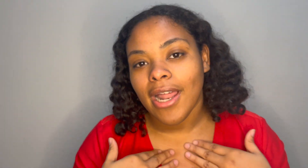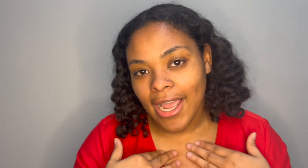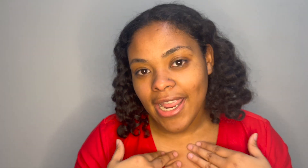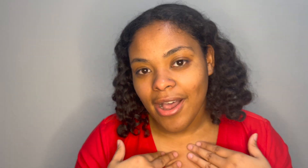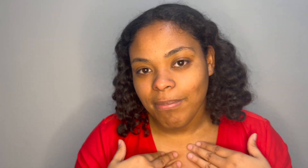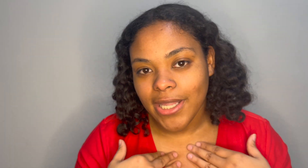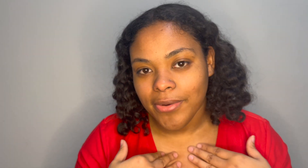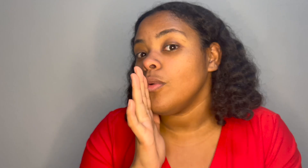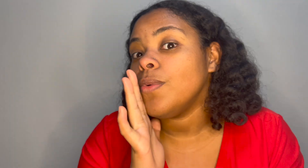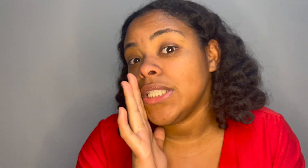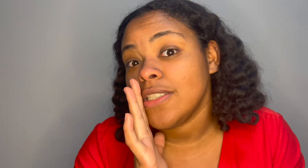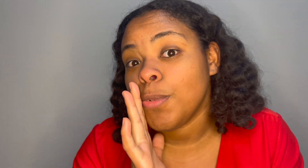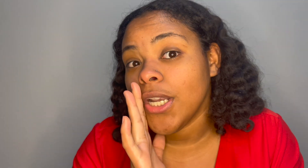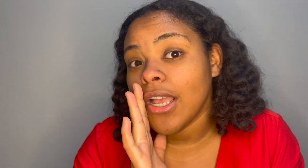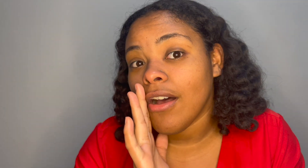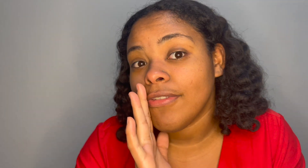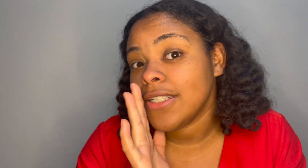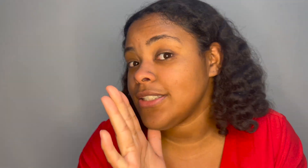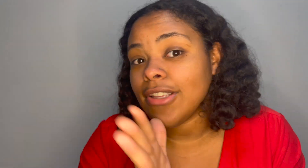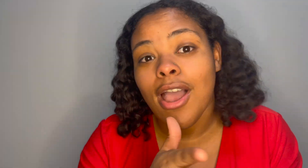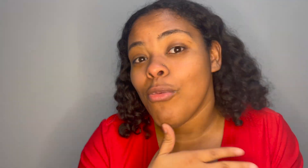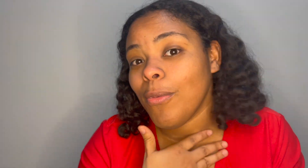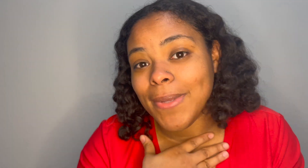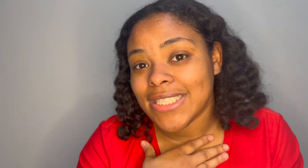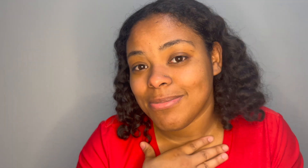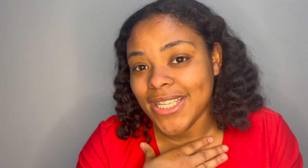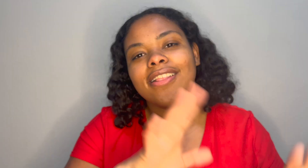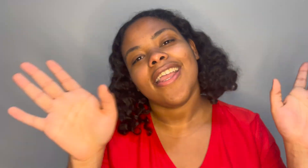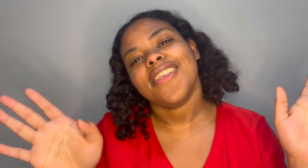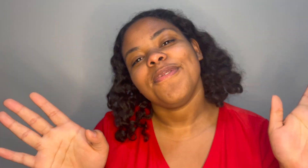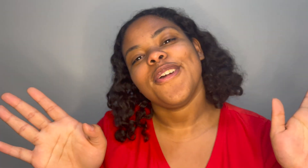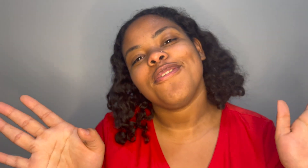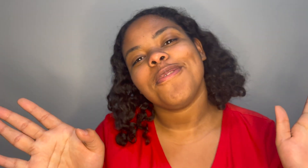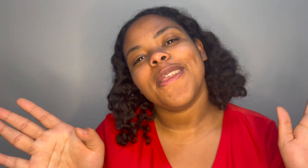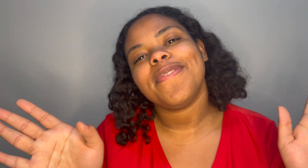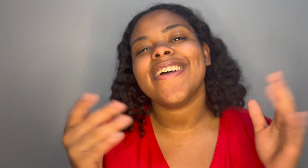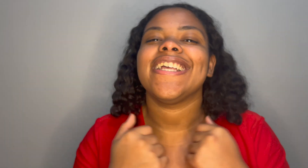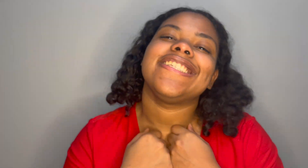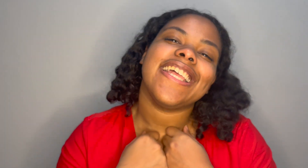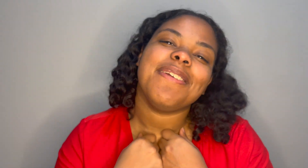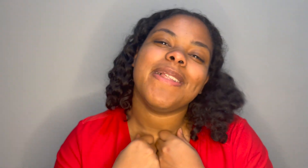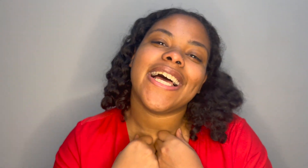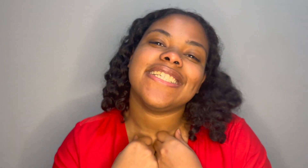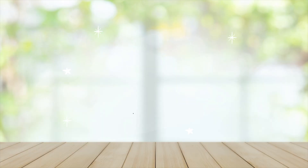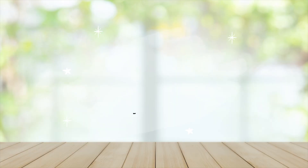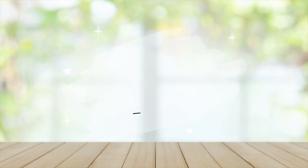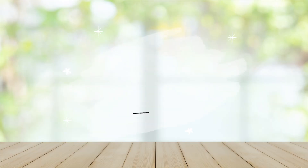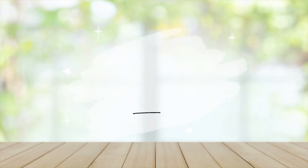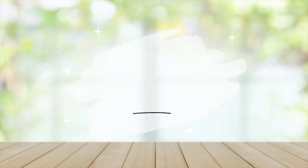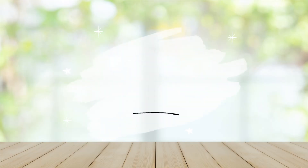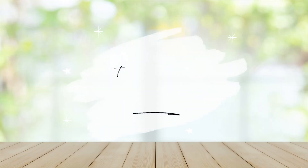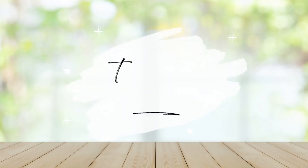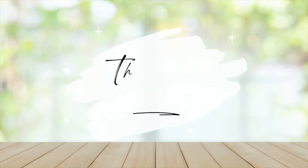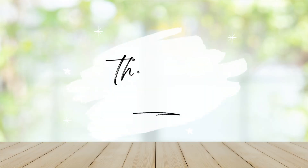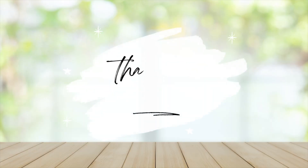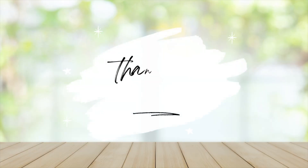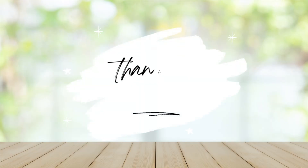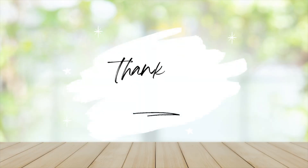i upload which is pretty often so y'all won't miss me thank you beautiful people and stay blessed you